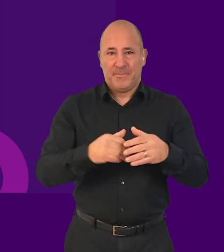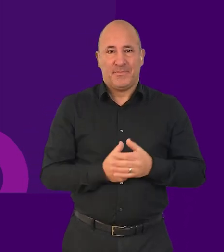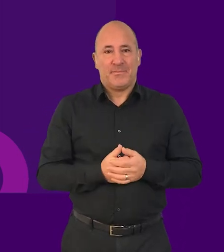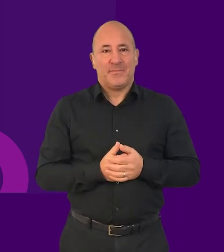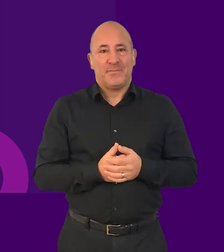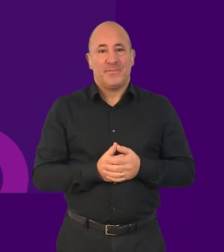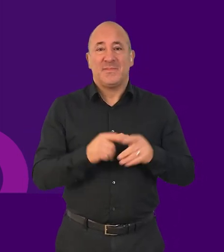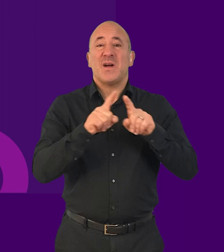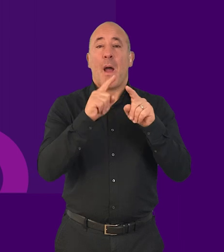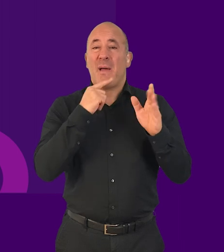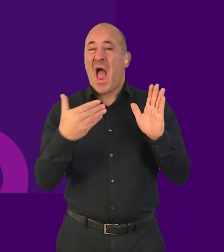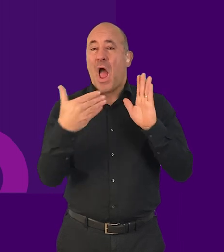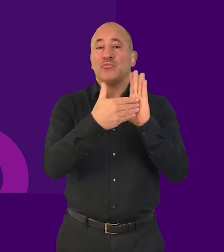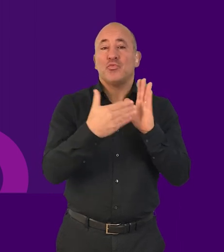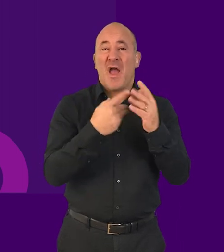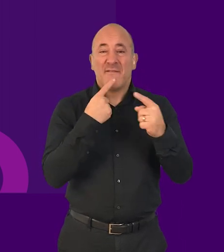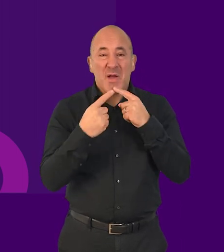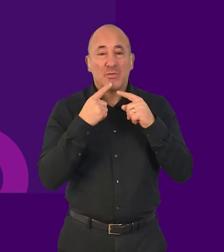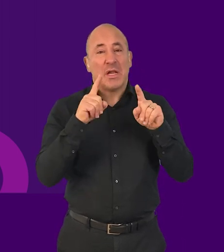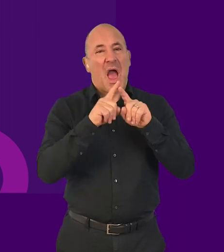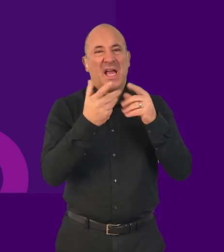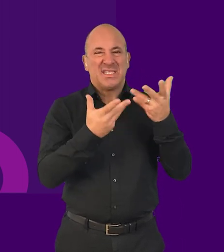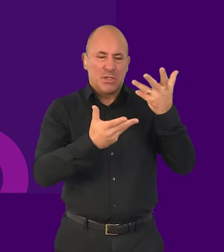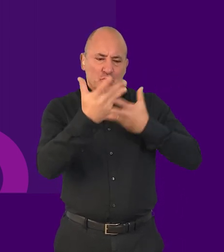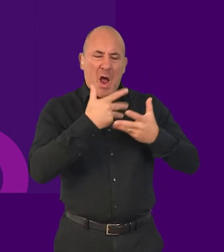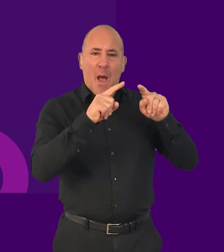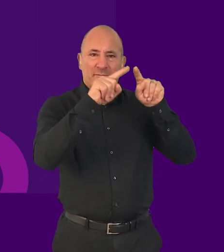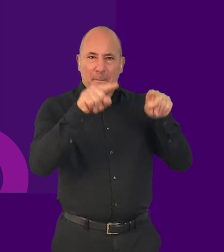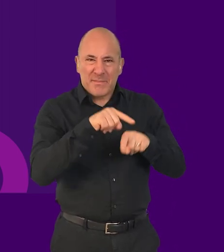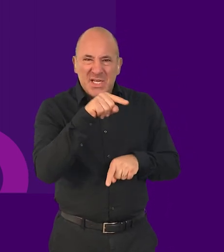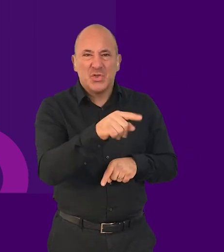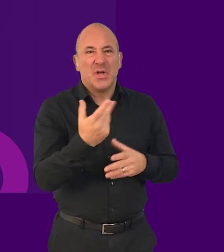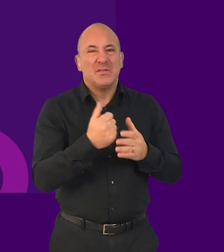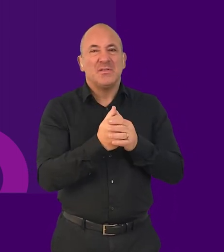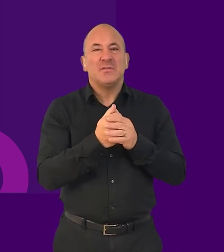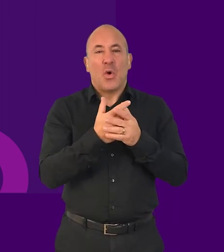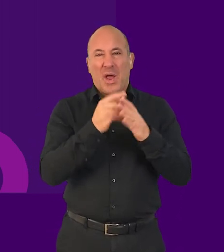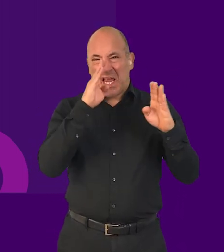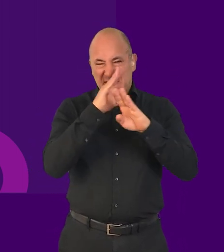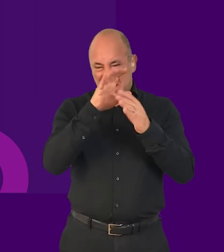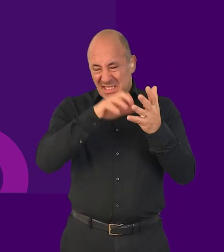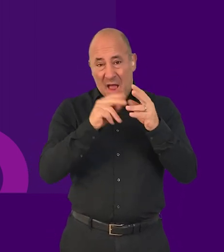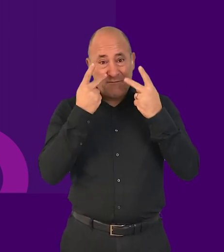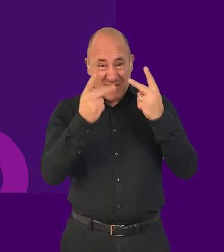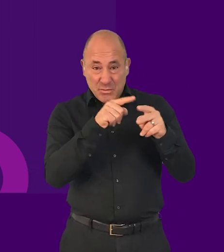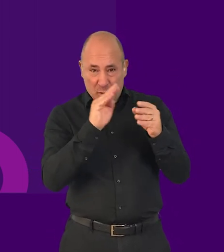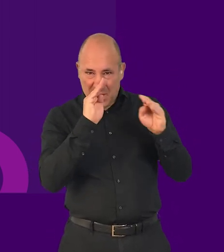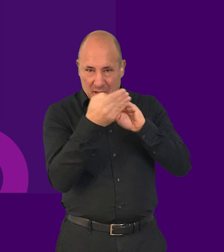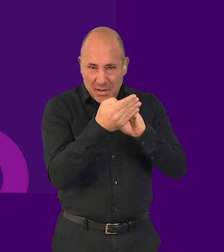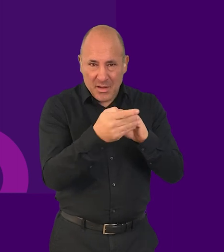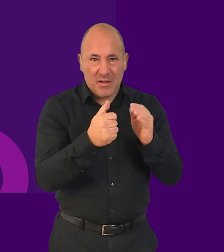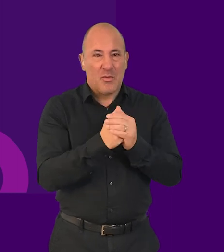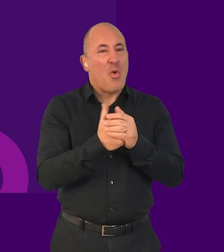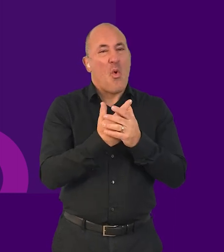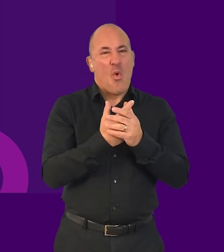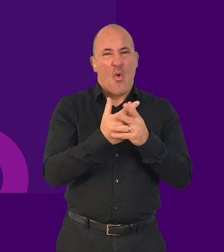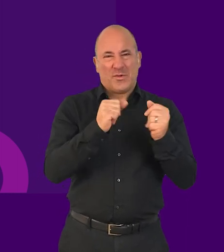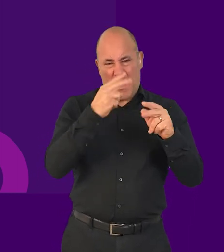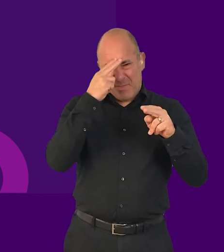Screen readers also announce additional information such as text descriptions for images, visually hidden text and the names of